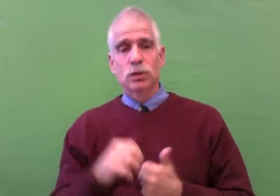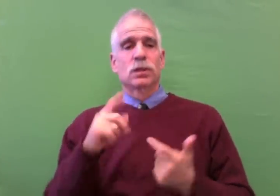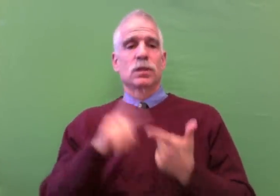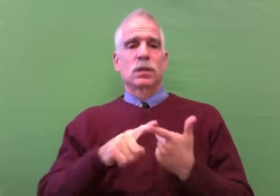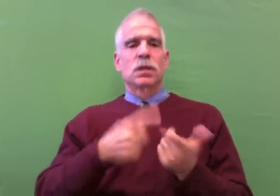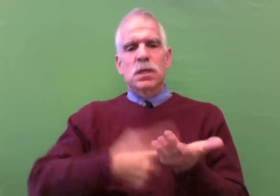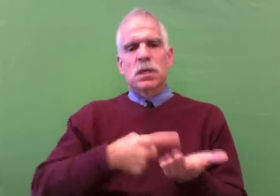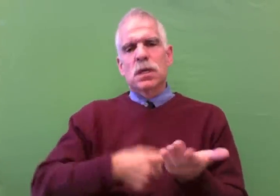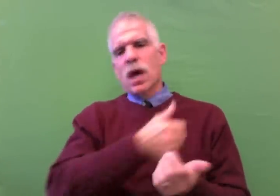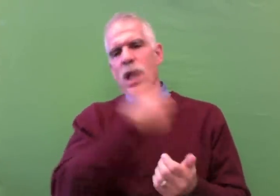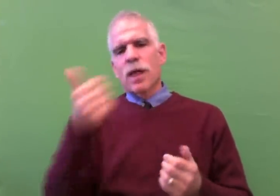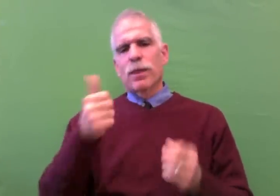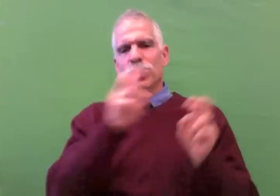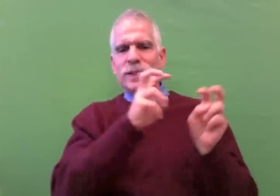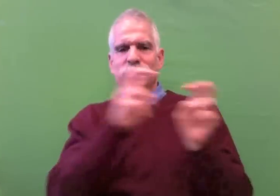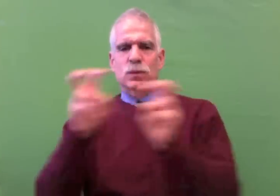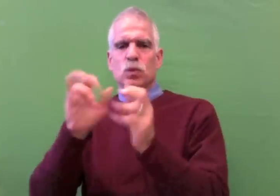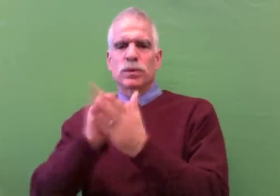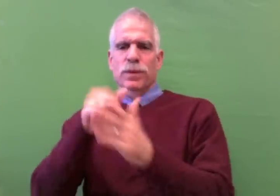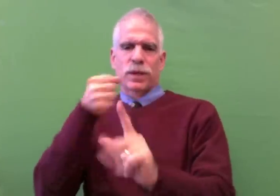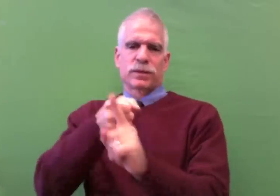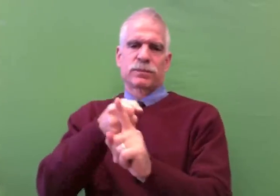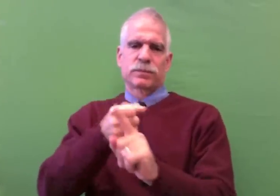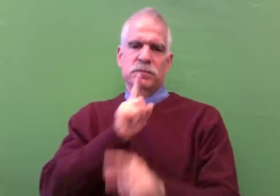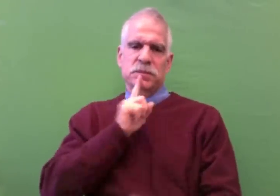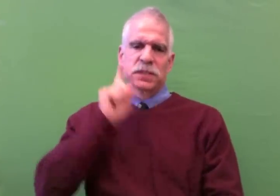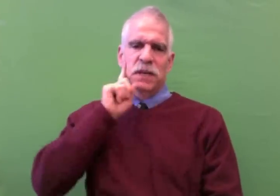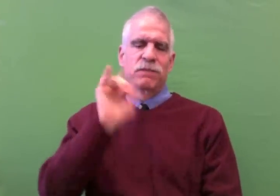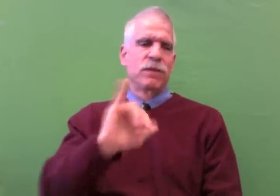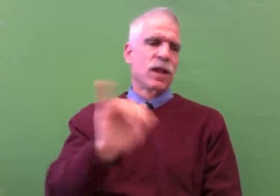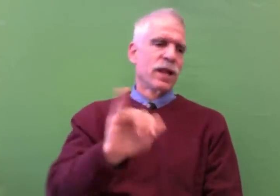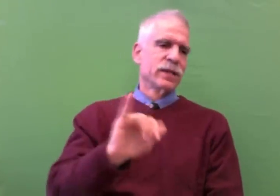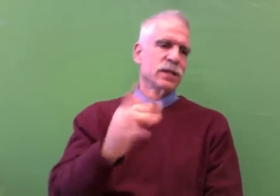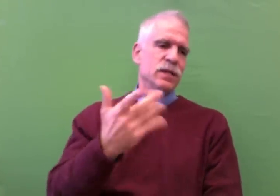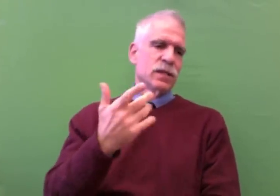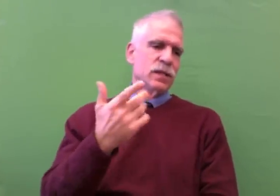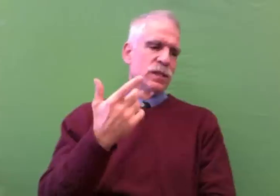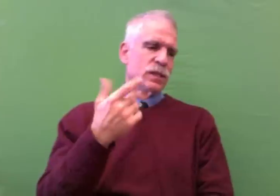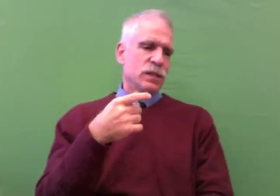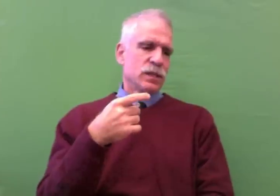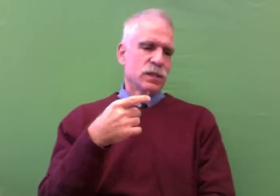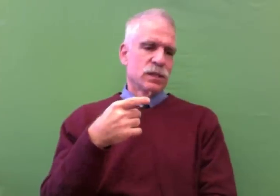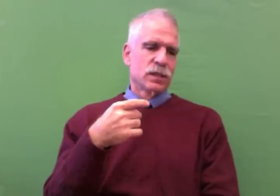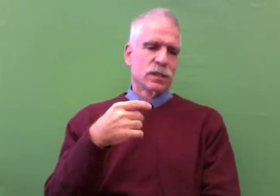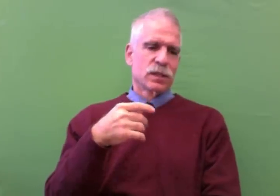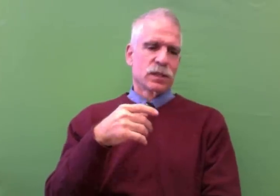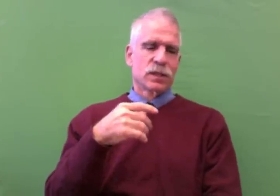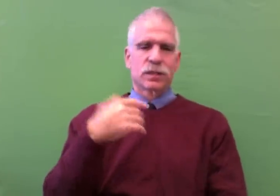We were able to pass out brochures and talk about other key issues that affect the Deaf community.